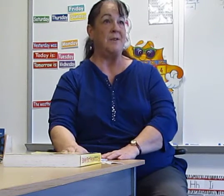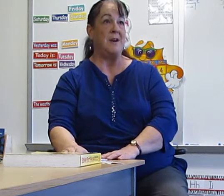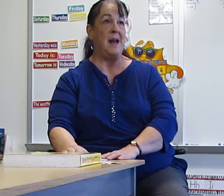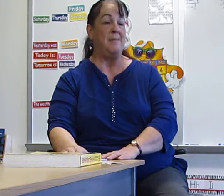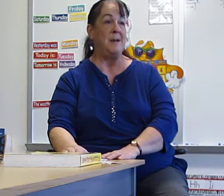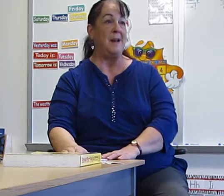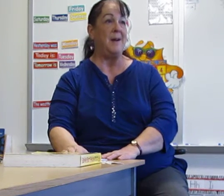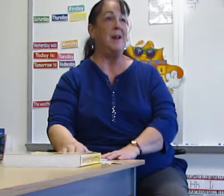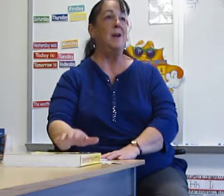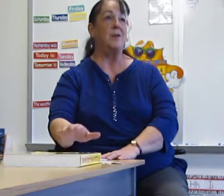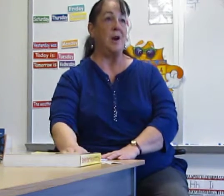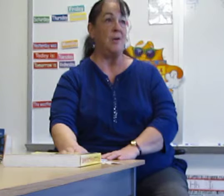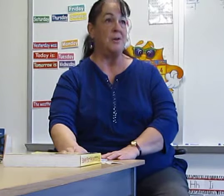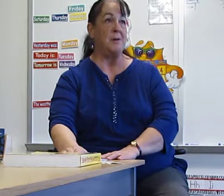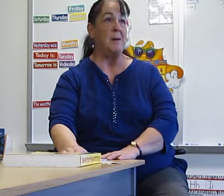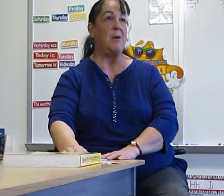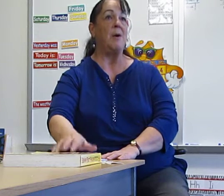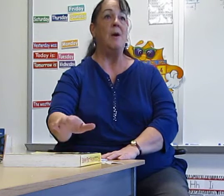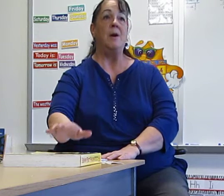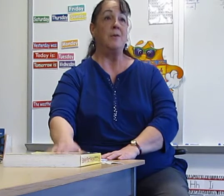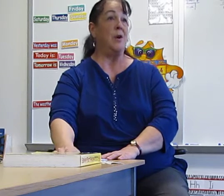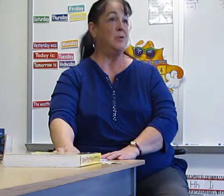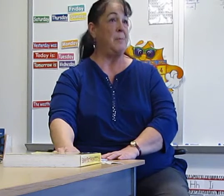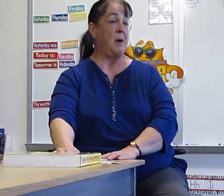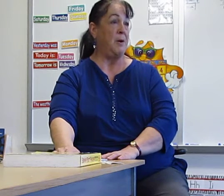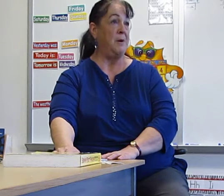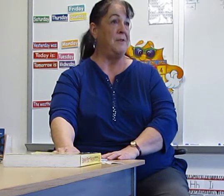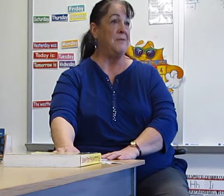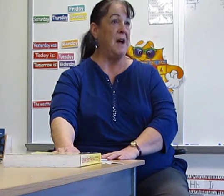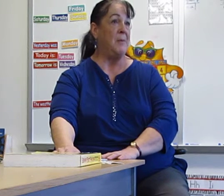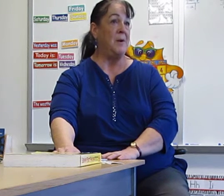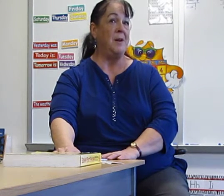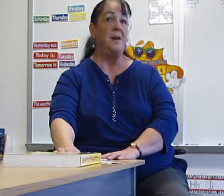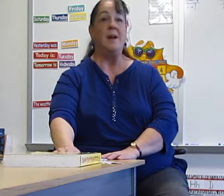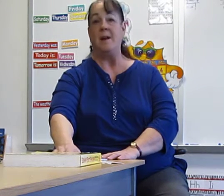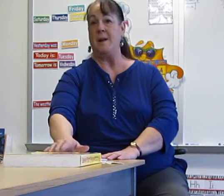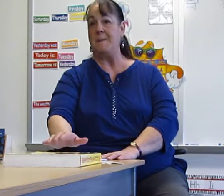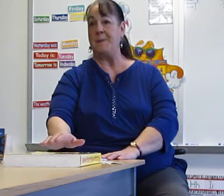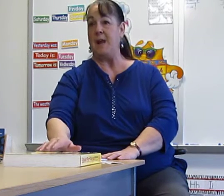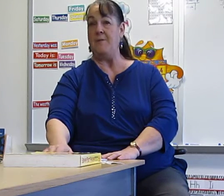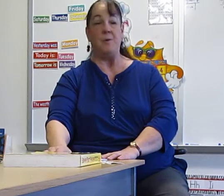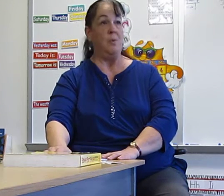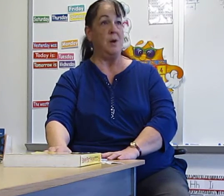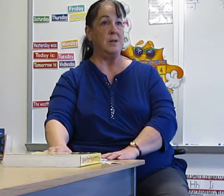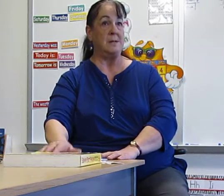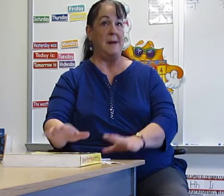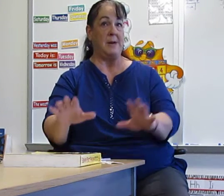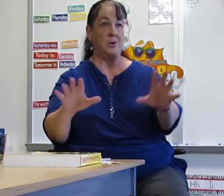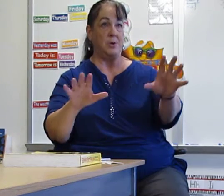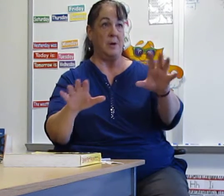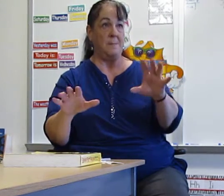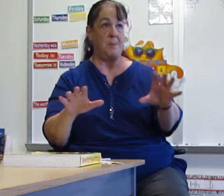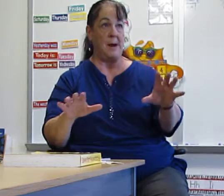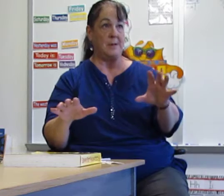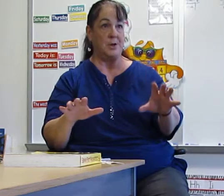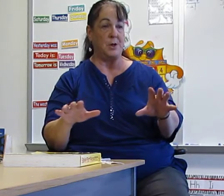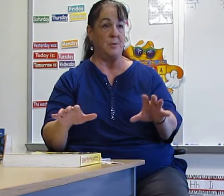vocabulary. Talk to your mirror. Talk to a partner, if you've got one. If you want some extra practice, or.